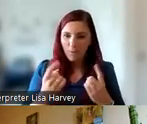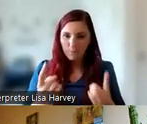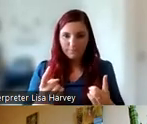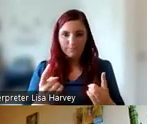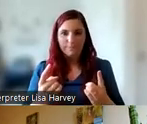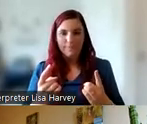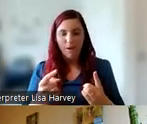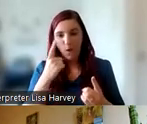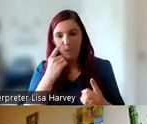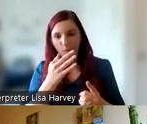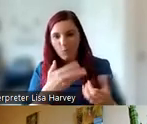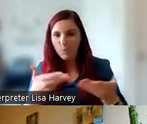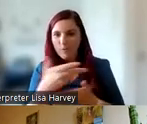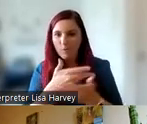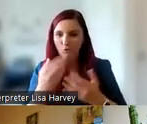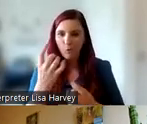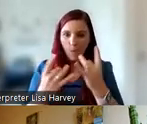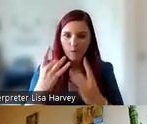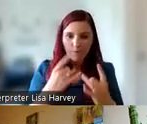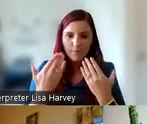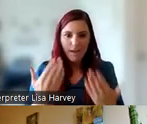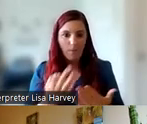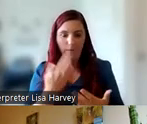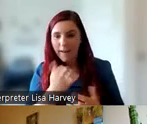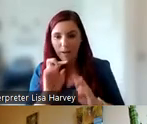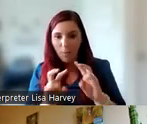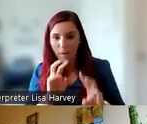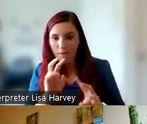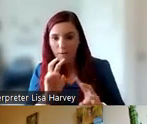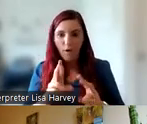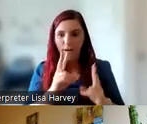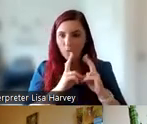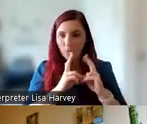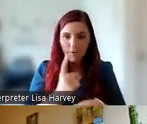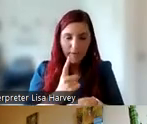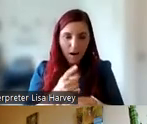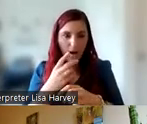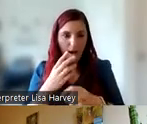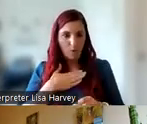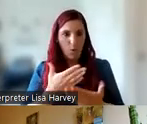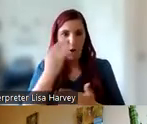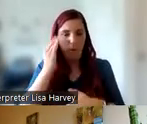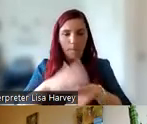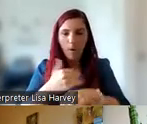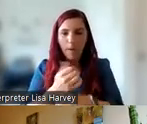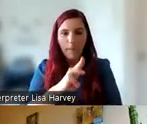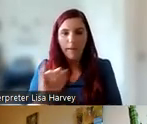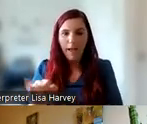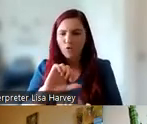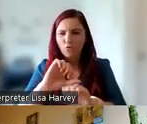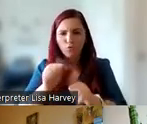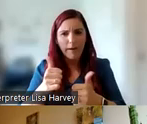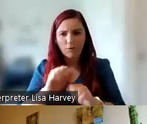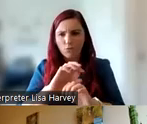I'm looking forward to the discussion. And just if there are any researchers out there who are interested in learning more about PPI, there's really great resources on the PPI